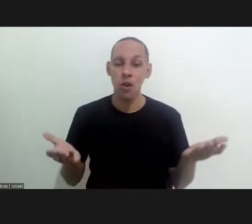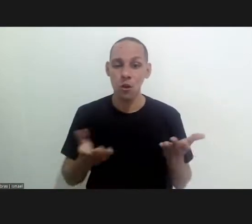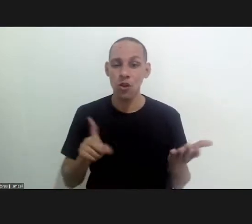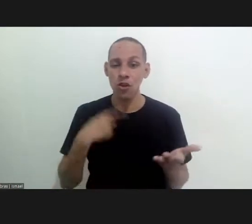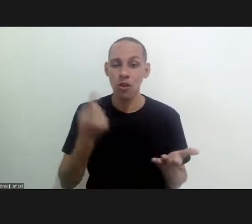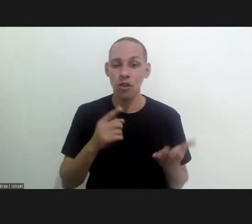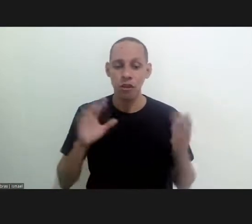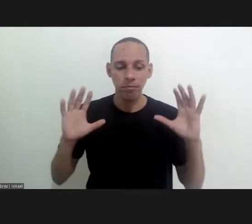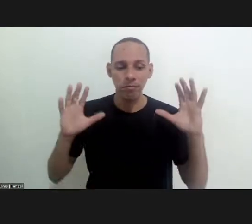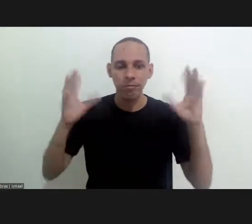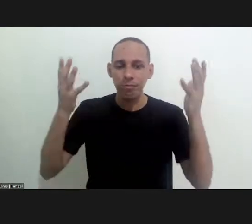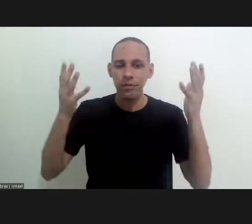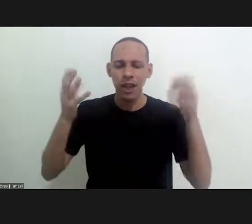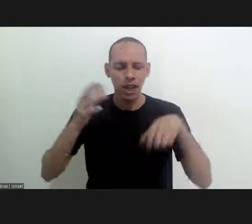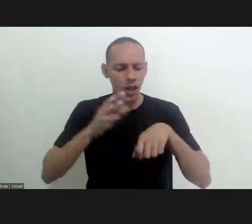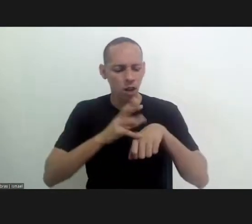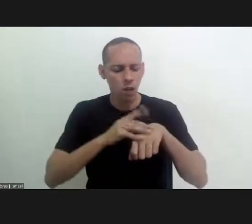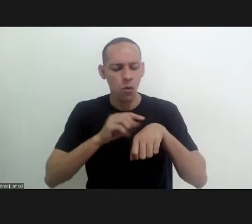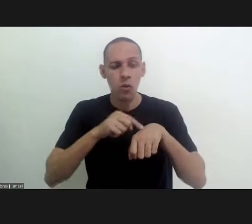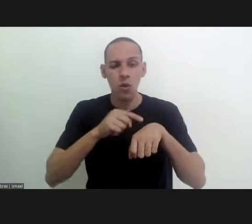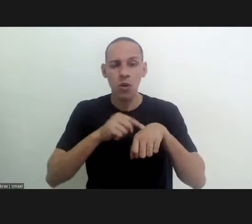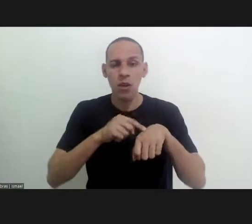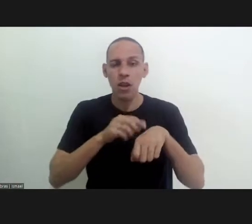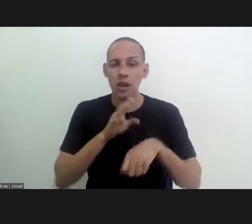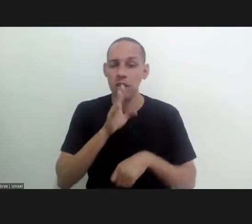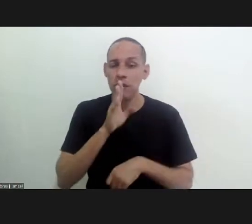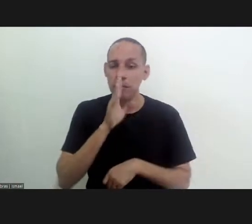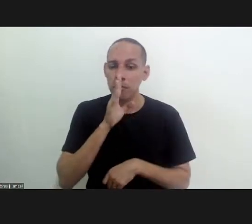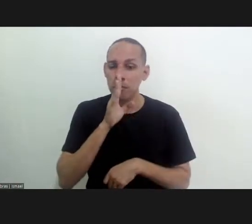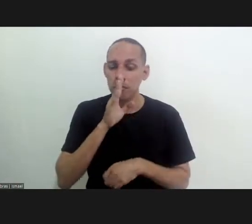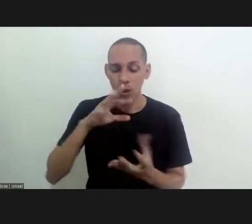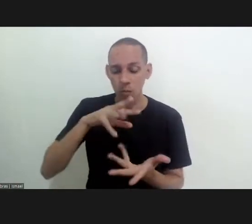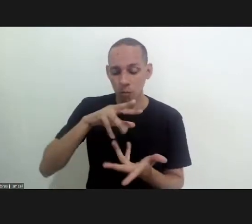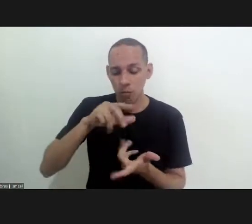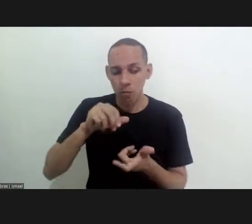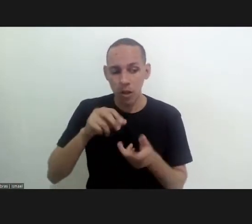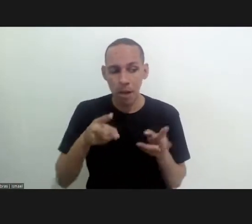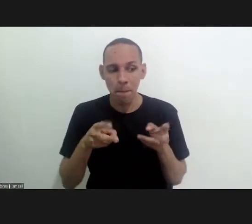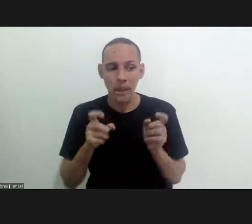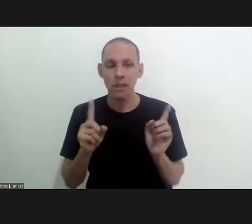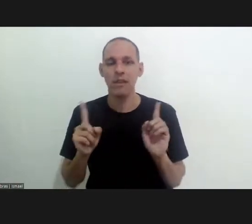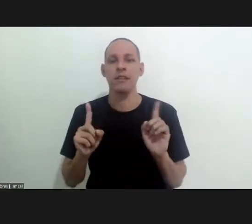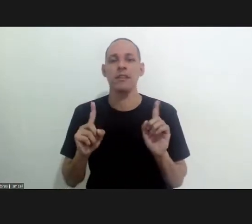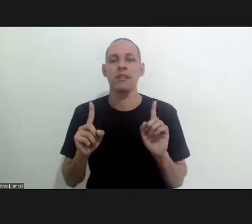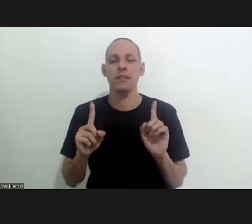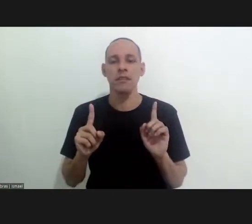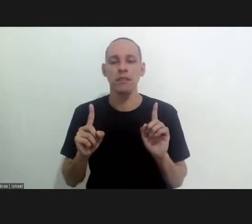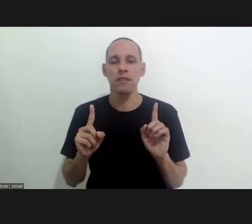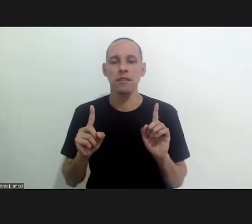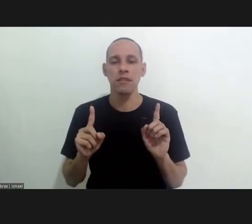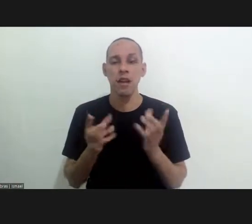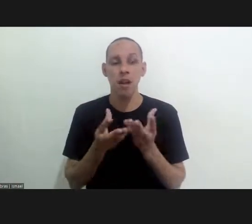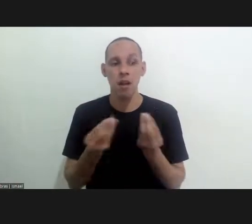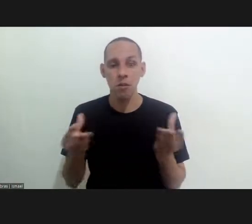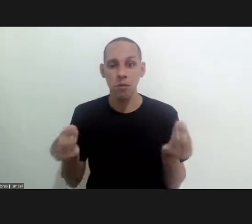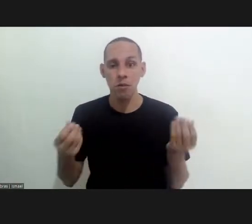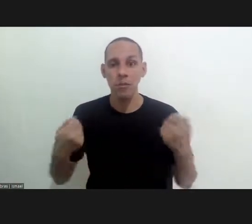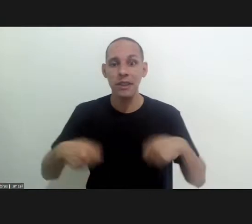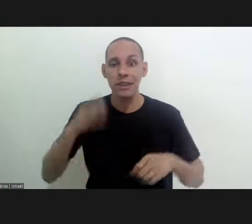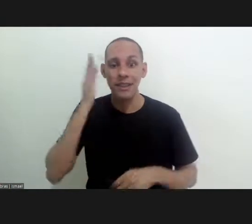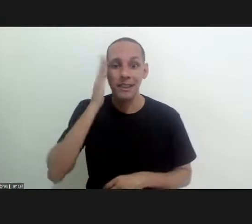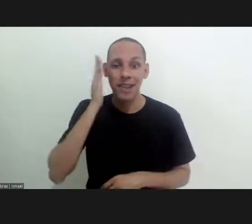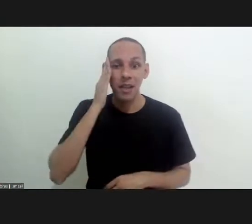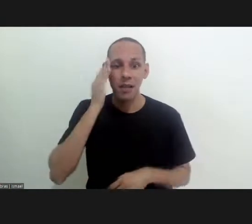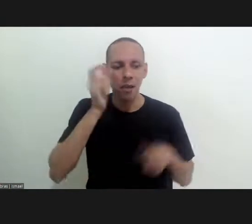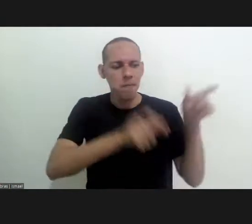celebrating a world chagas disease they say it's a silent disease in many parts of the world and we want to know how many we